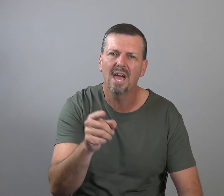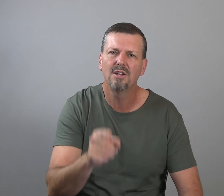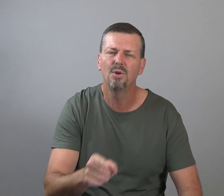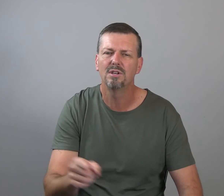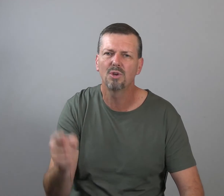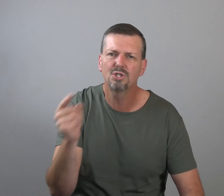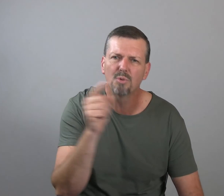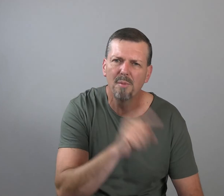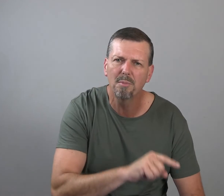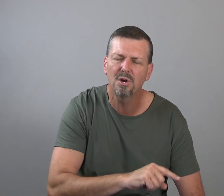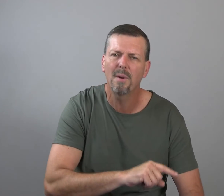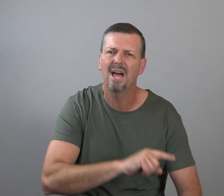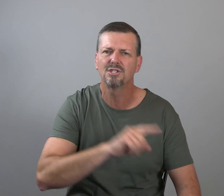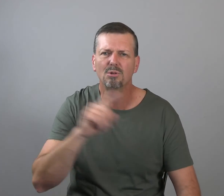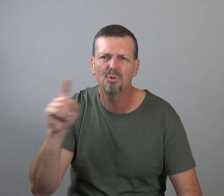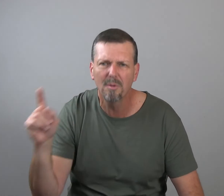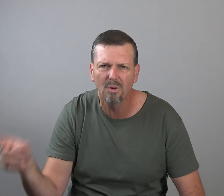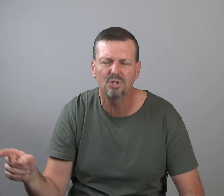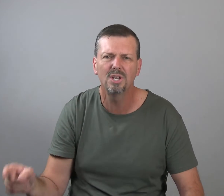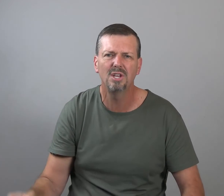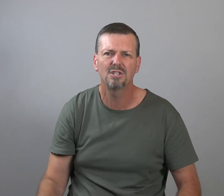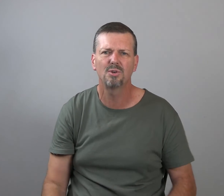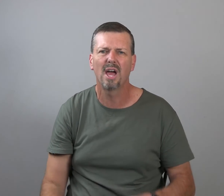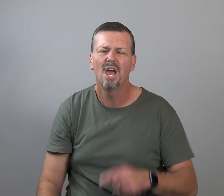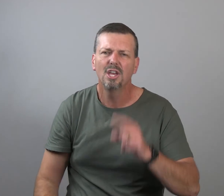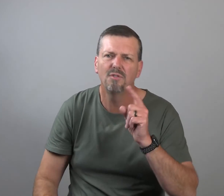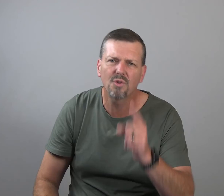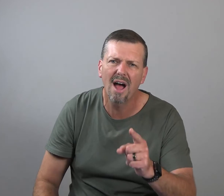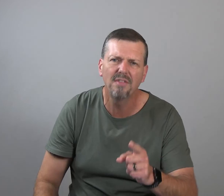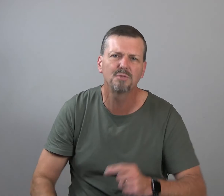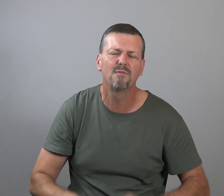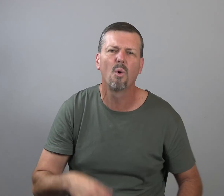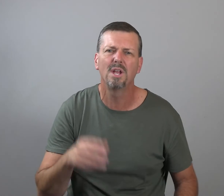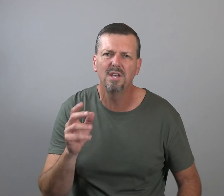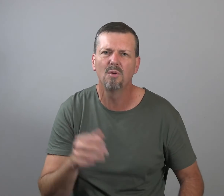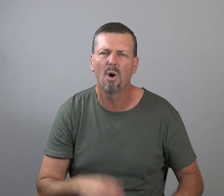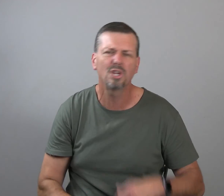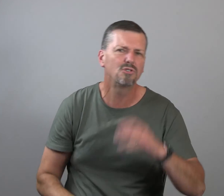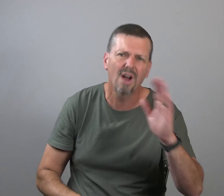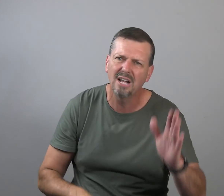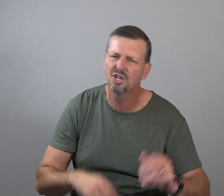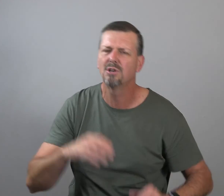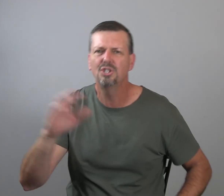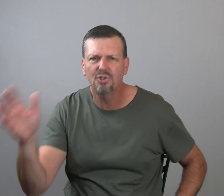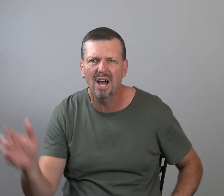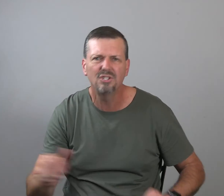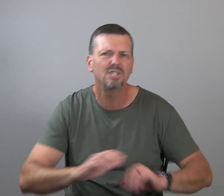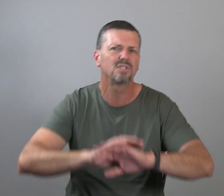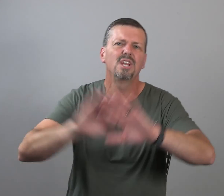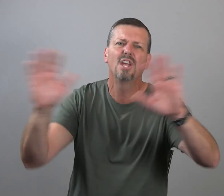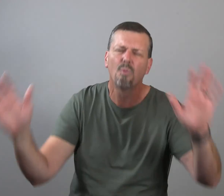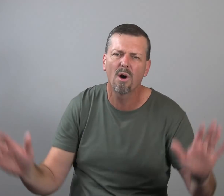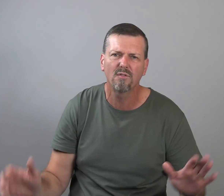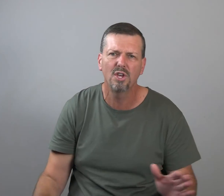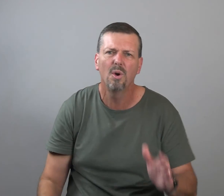can't do this. Don't you remember your past? Don't you remember what you did yesterday? You've tried this before and it didn't work. You tried church. You tried Jesus. It didn't work for you.